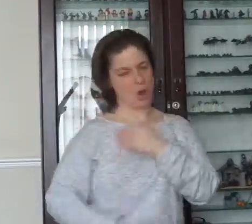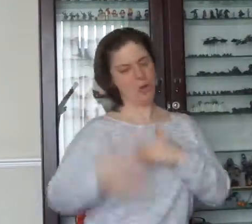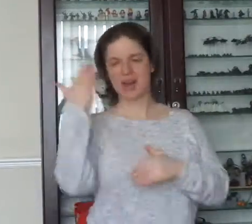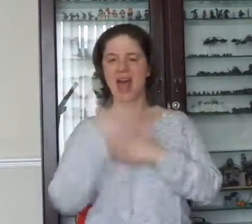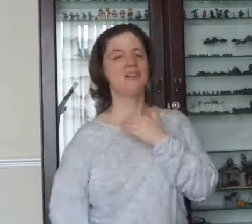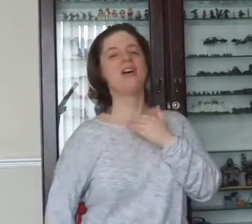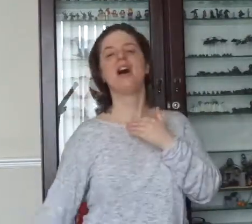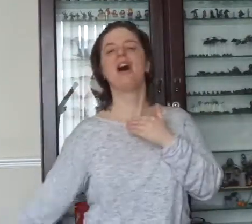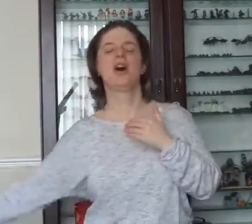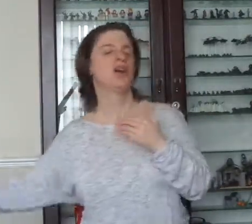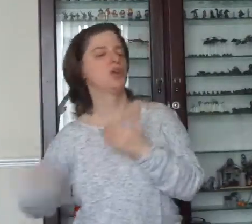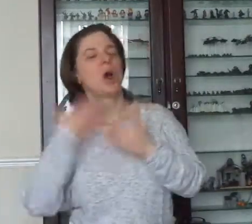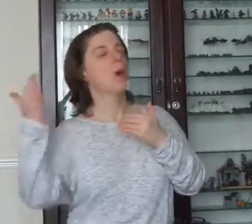no,